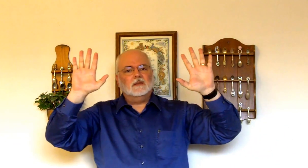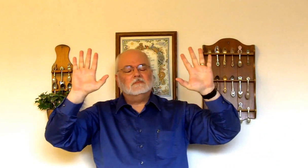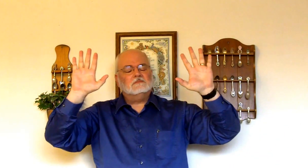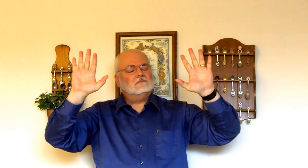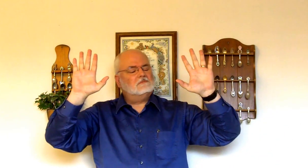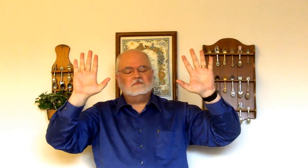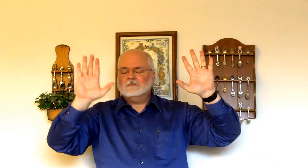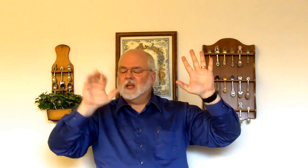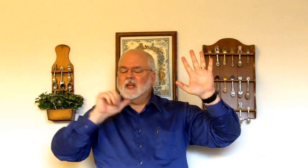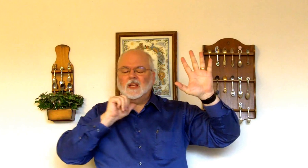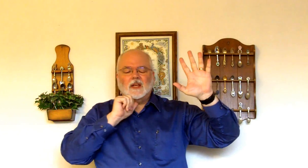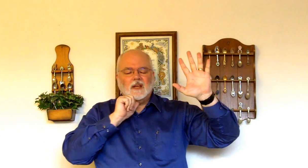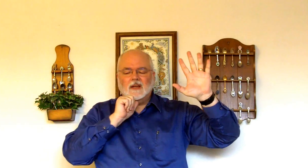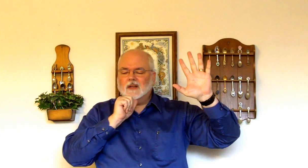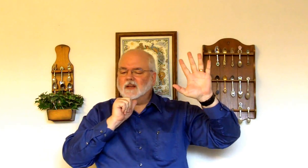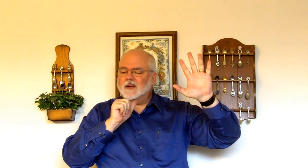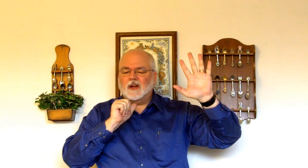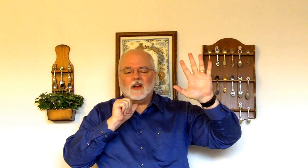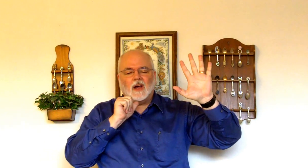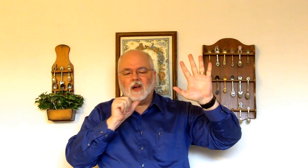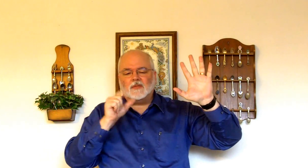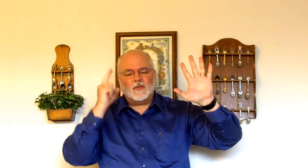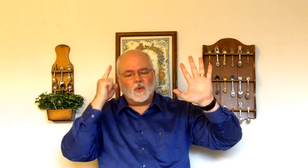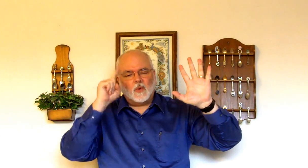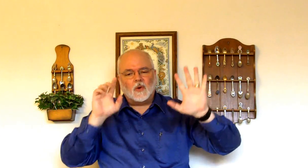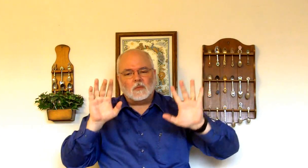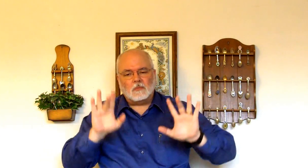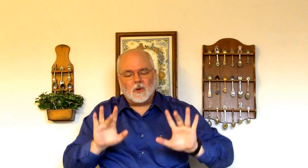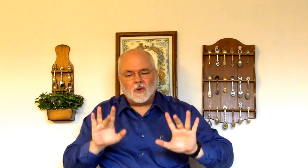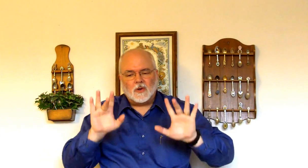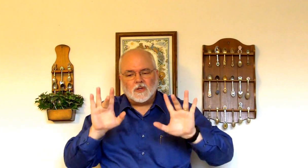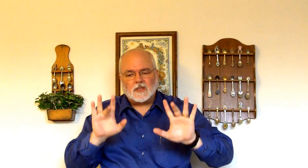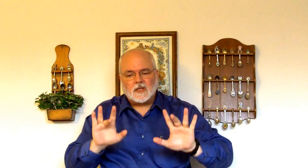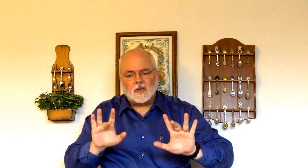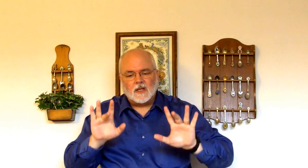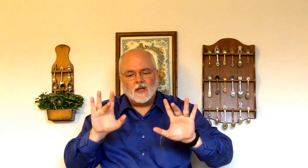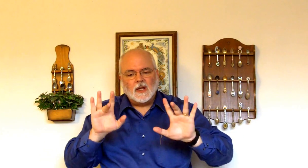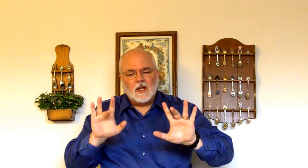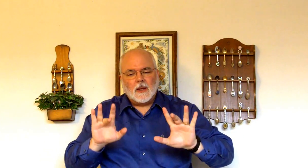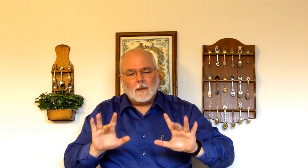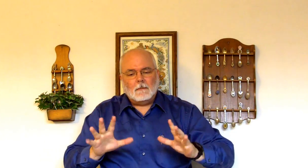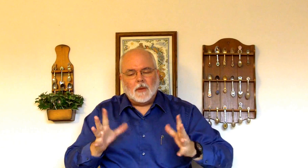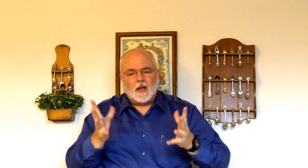he did not for mercy beg